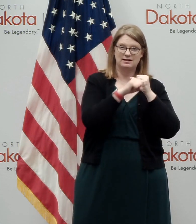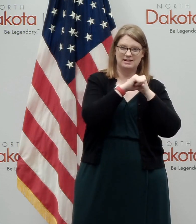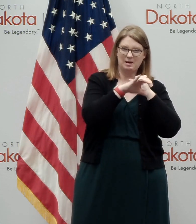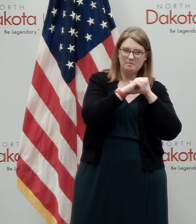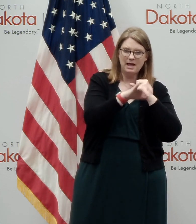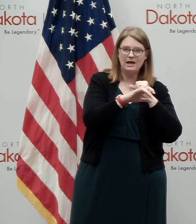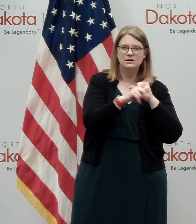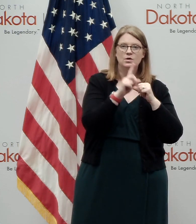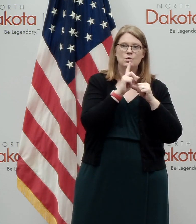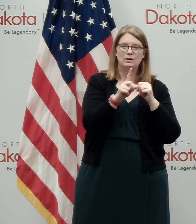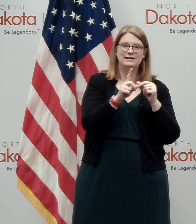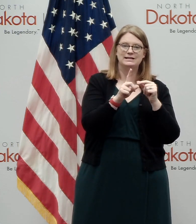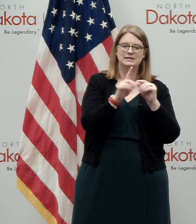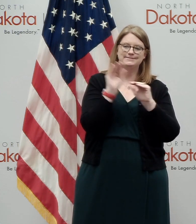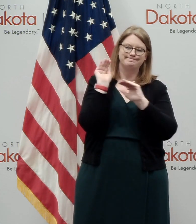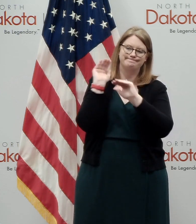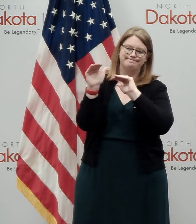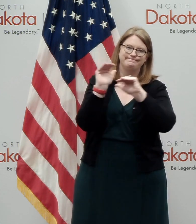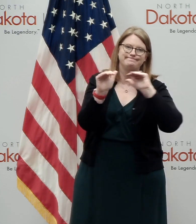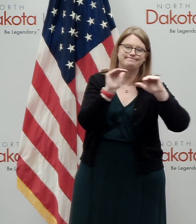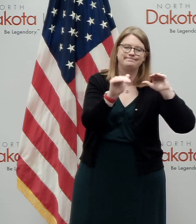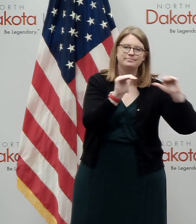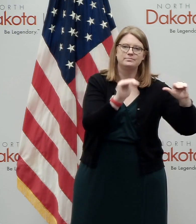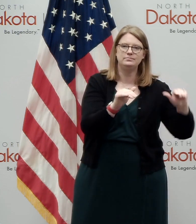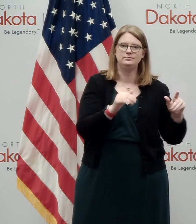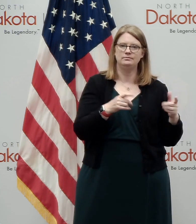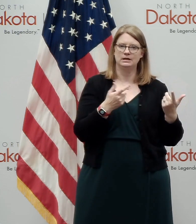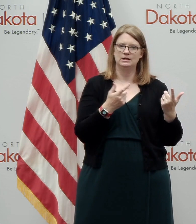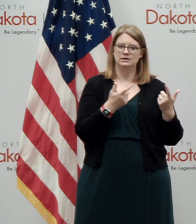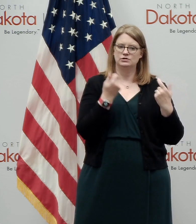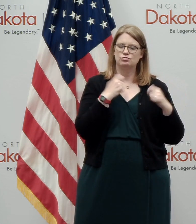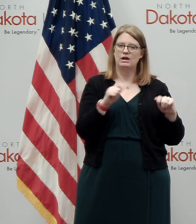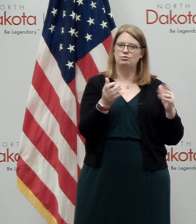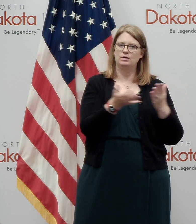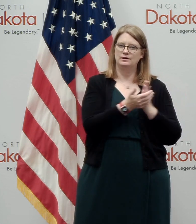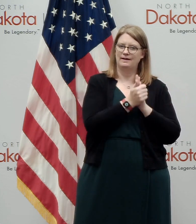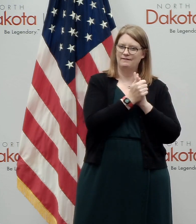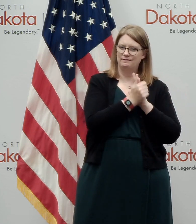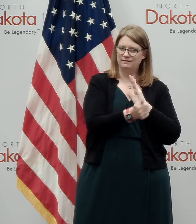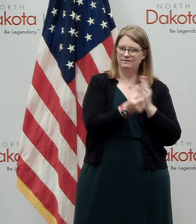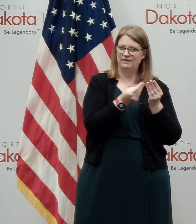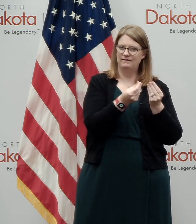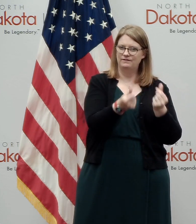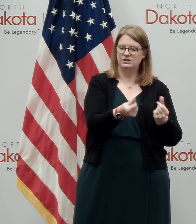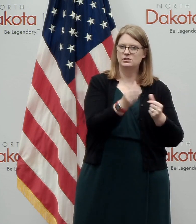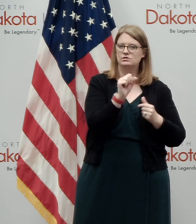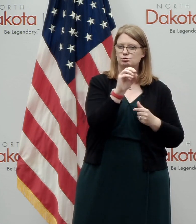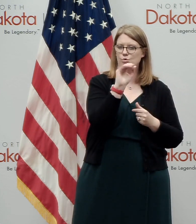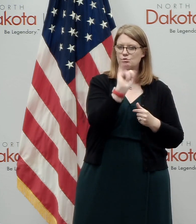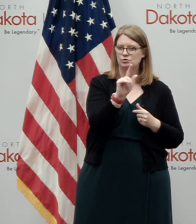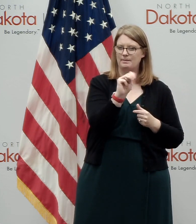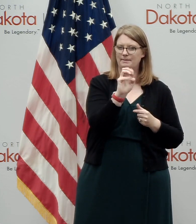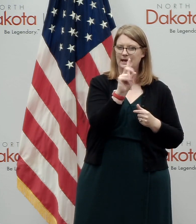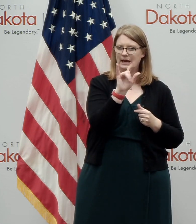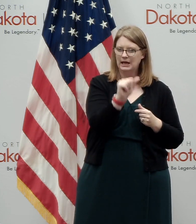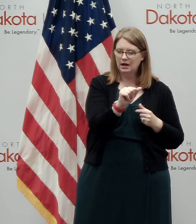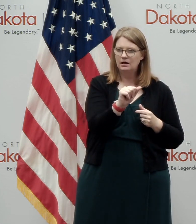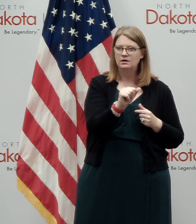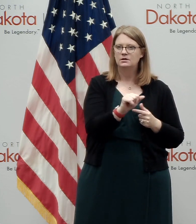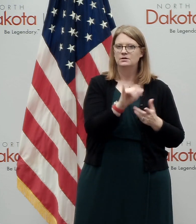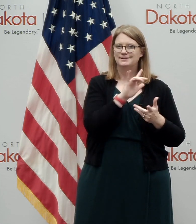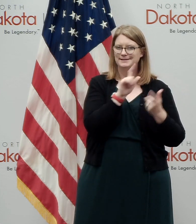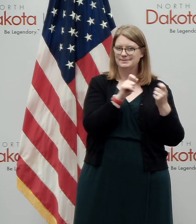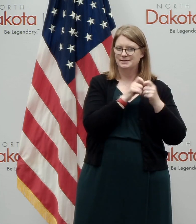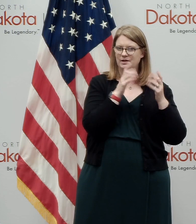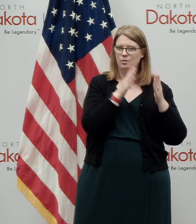breadth and the reach across our state? Uh, we'd like to try to do it efficiently and do it on social media, do it in a targeted way, uh, and,